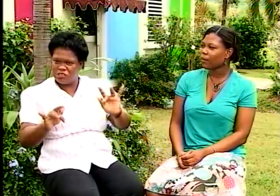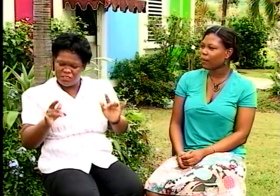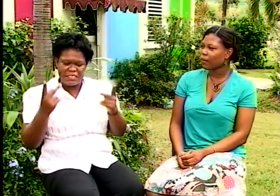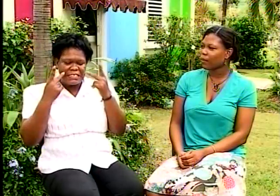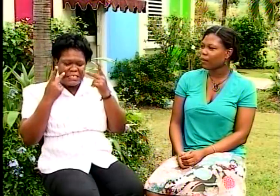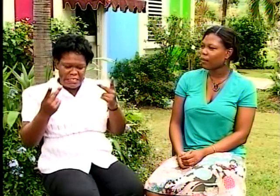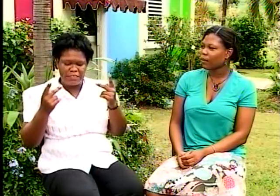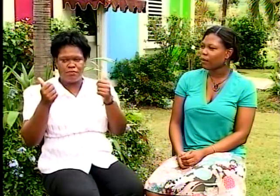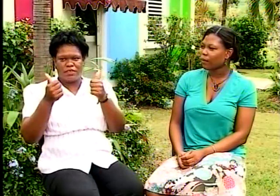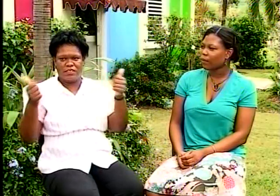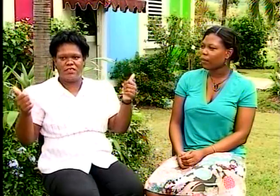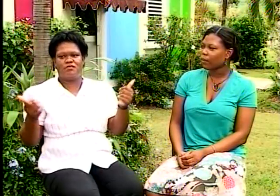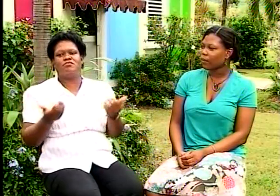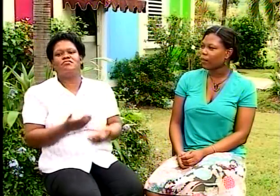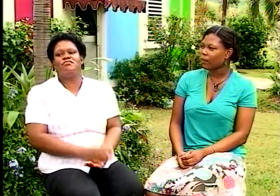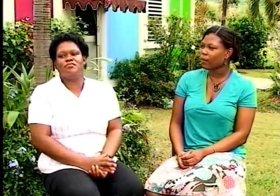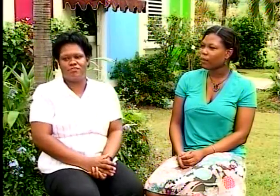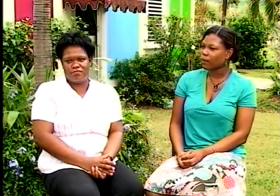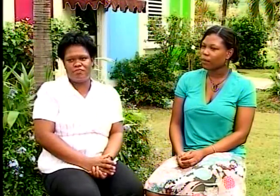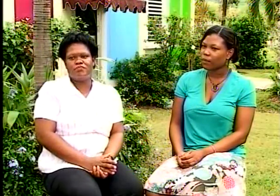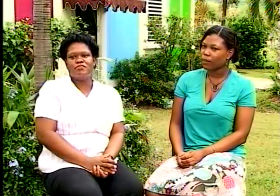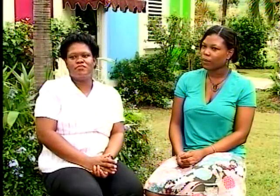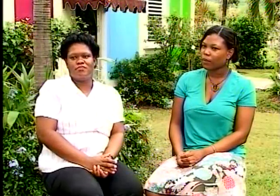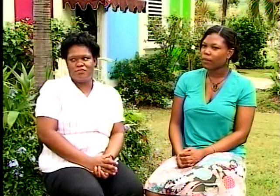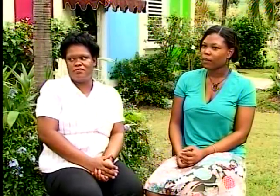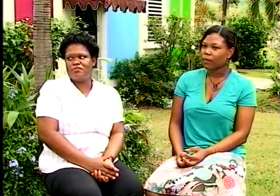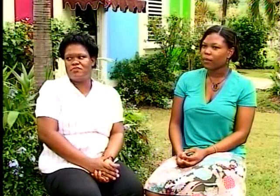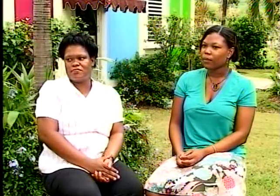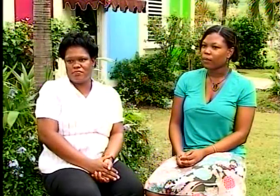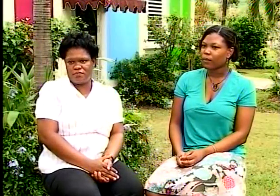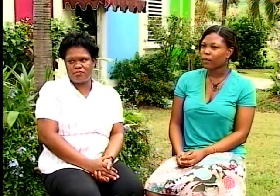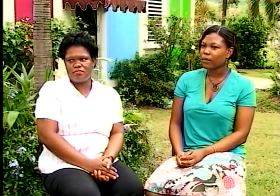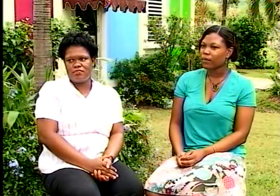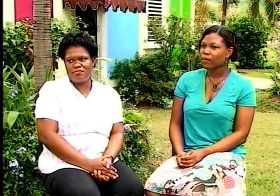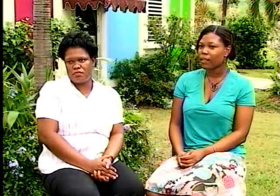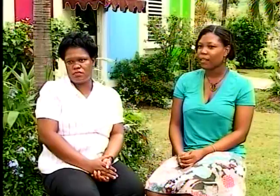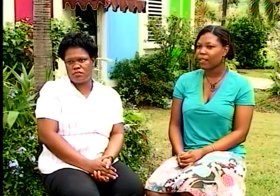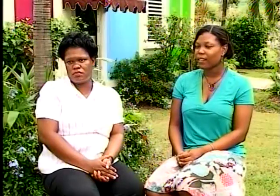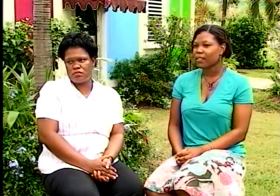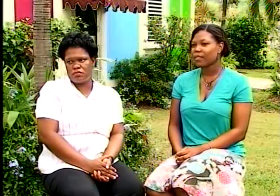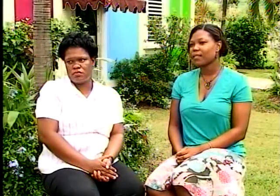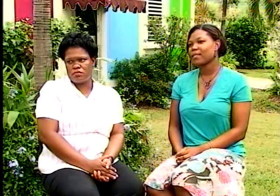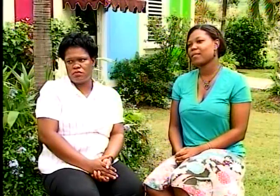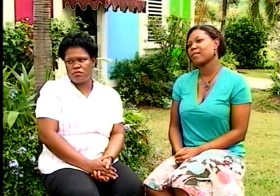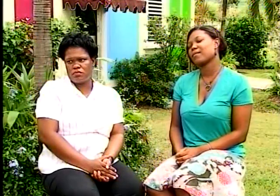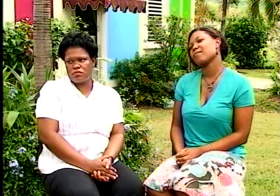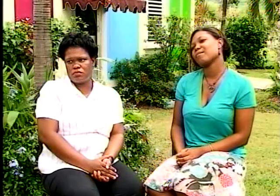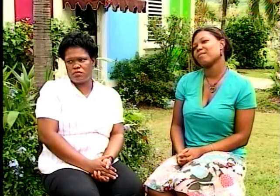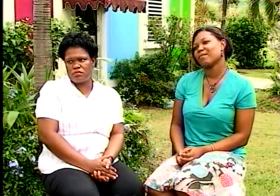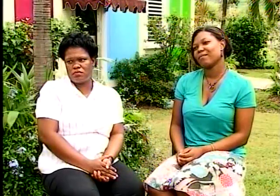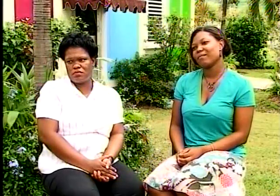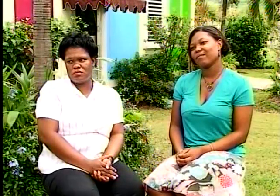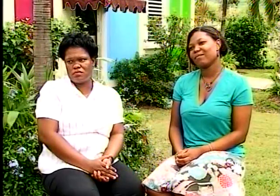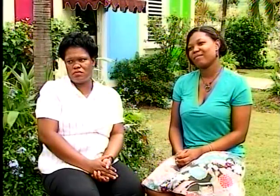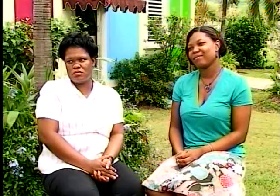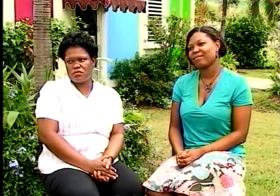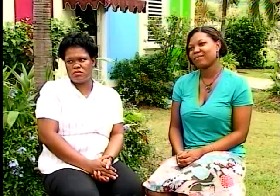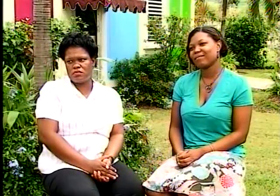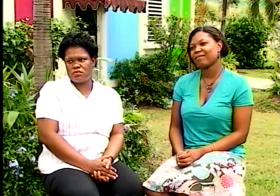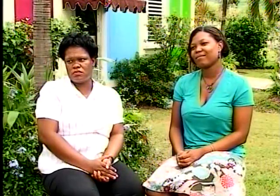female condom and they could see the pictures. It was really good. How has the material that was developed influenced your work with teenagers?